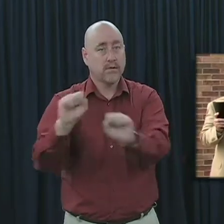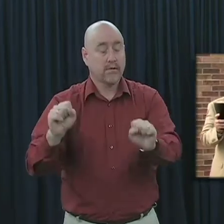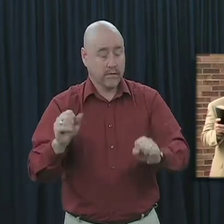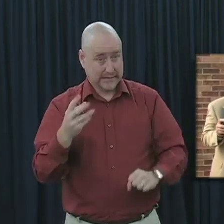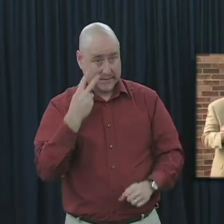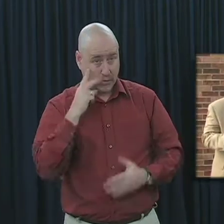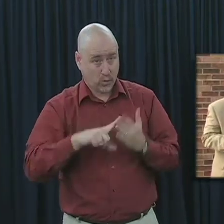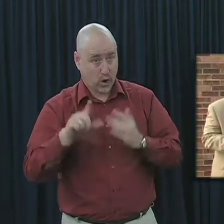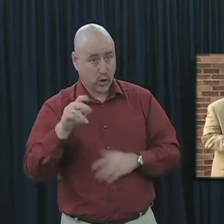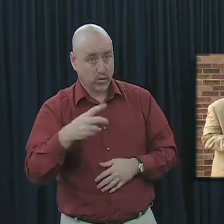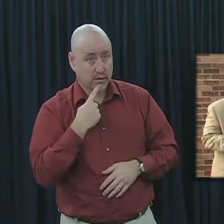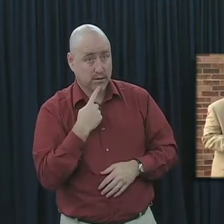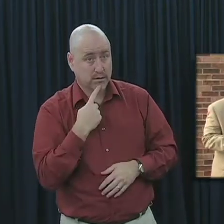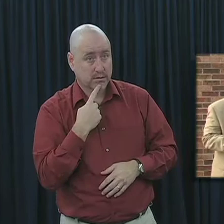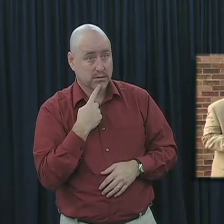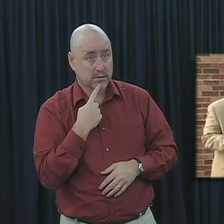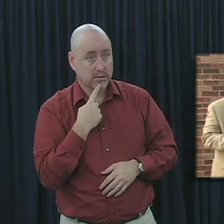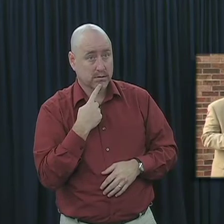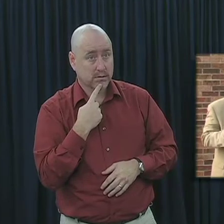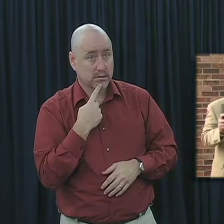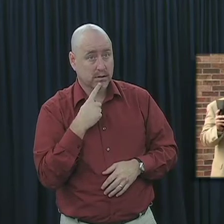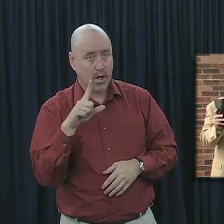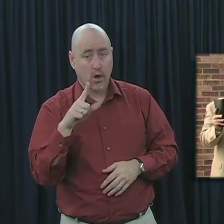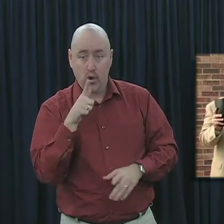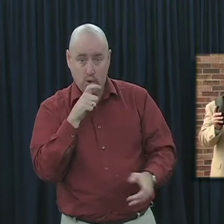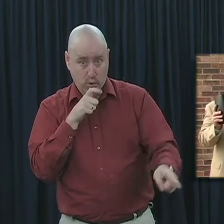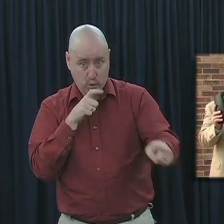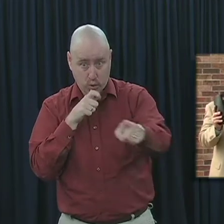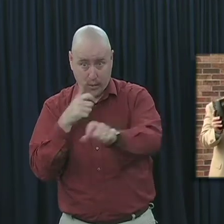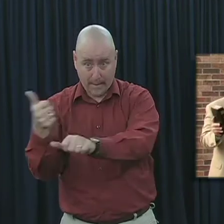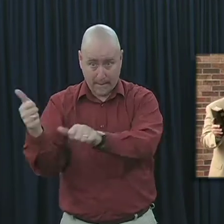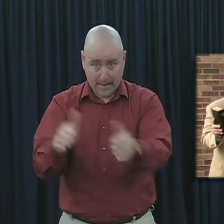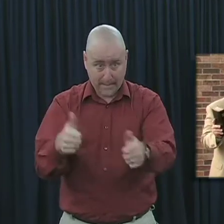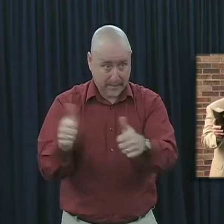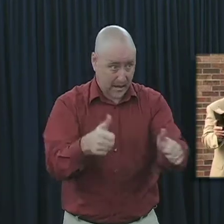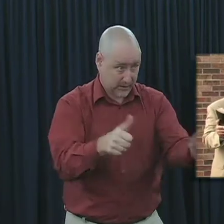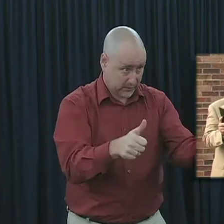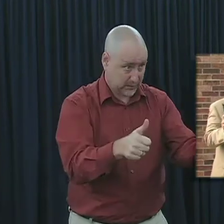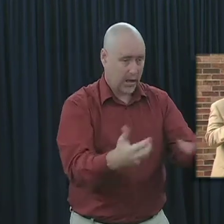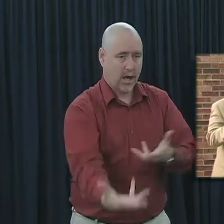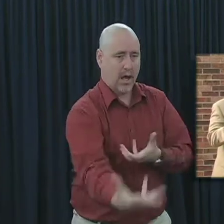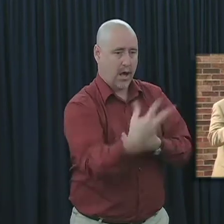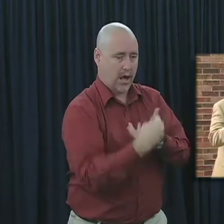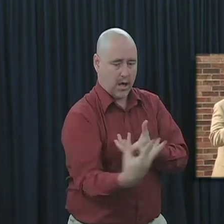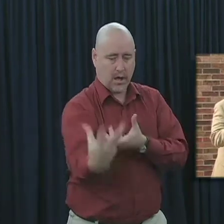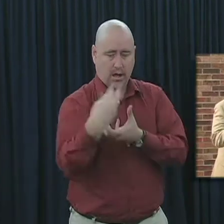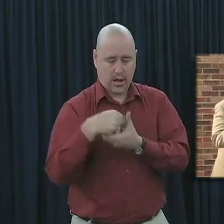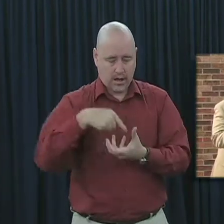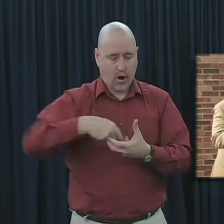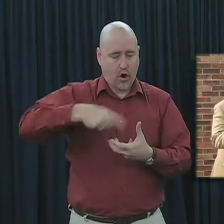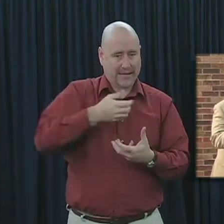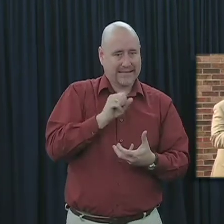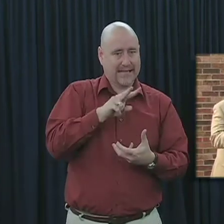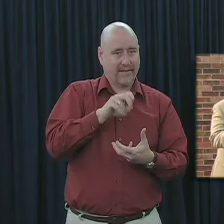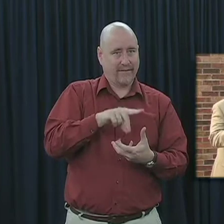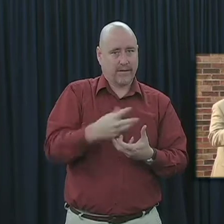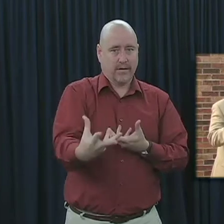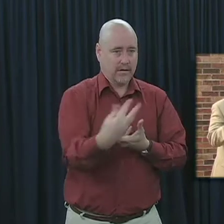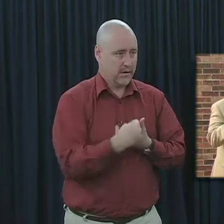what Luke said was happening there? He said those that were being baptized were being added to those who were being saved. And then we